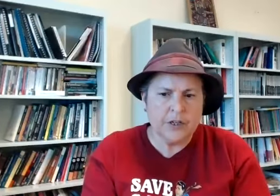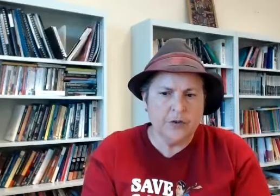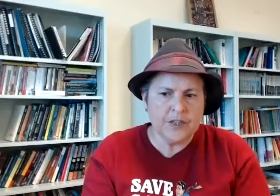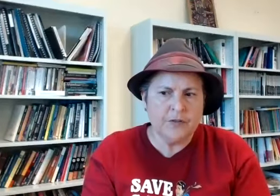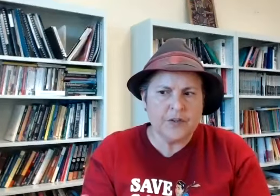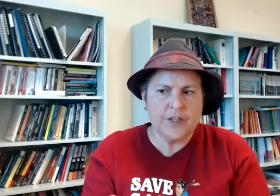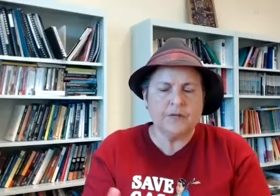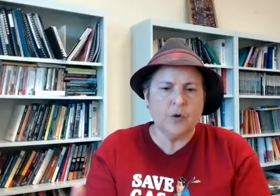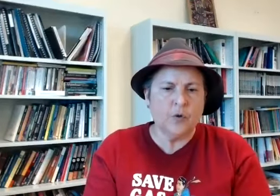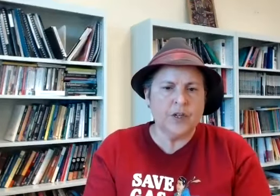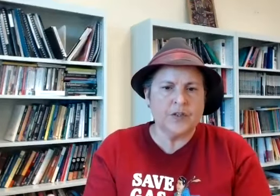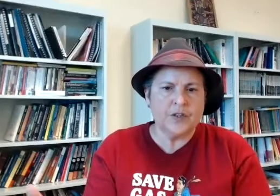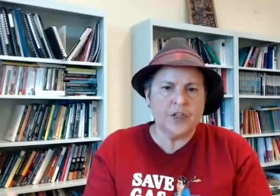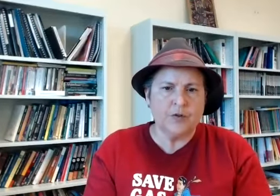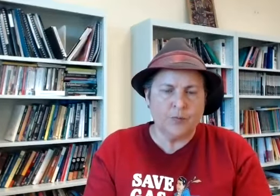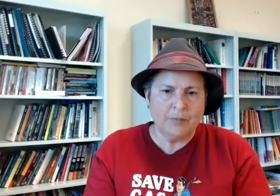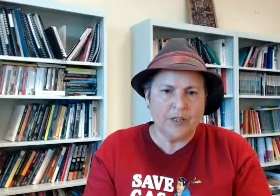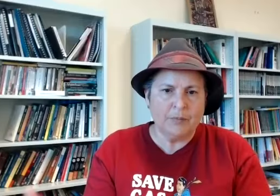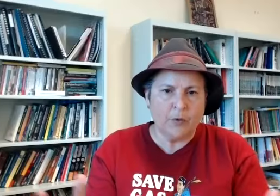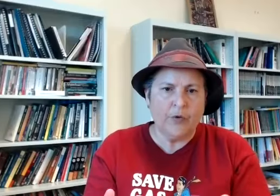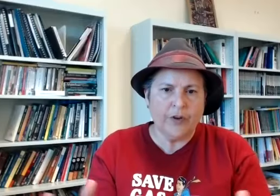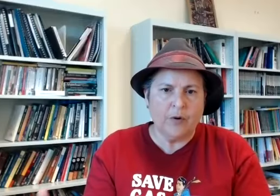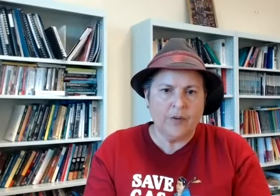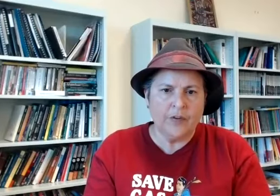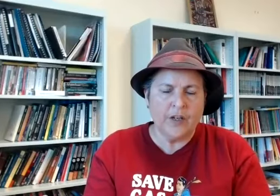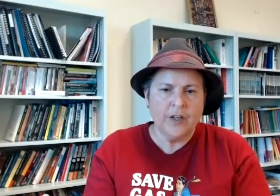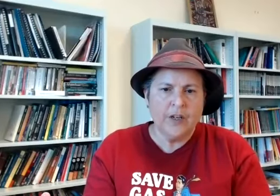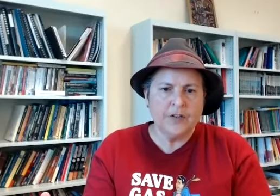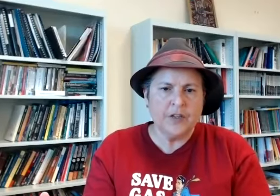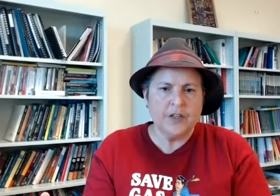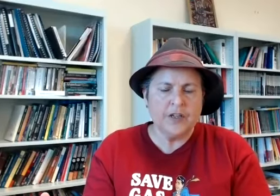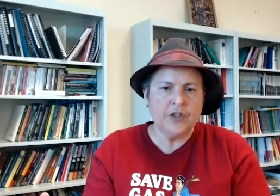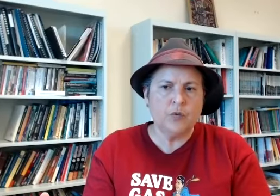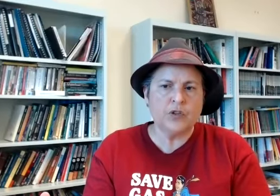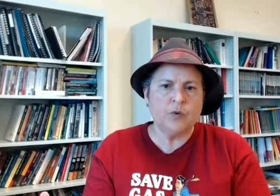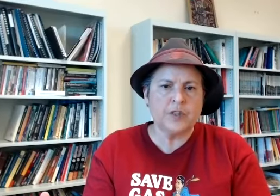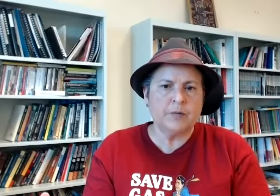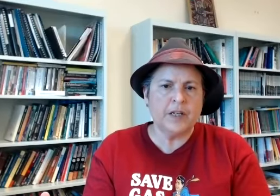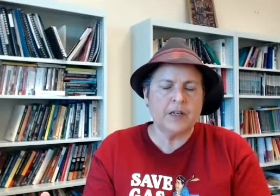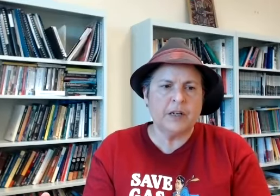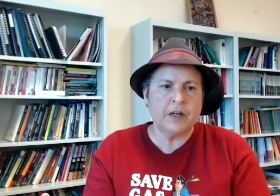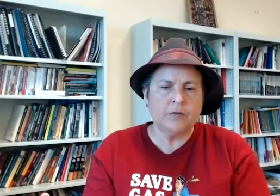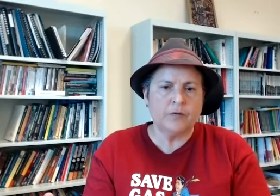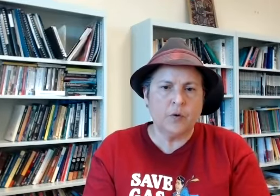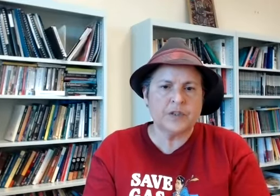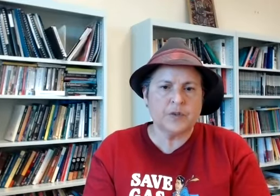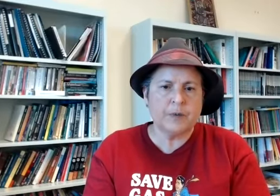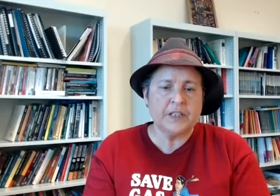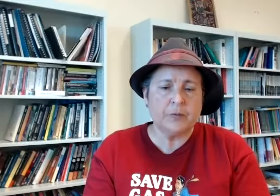inclusive in the sense that the audience is the general public but also obviously is it do you want to also be there to be kind of a voice or a space for